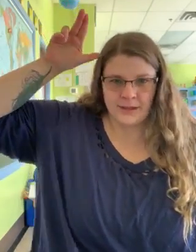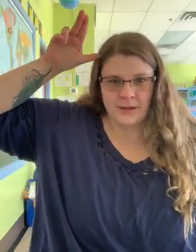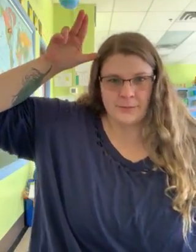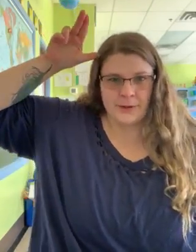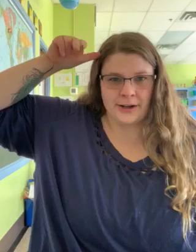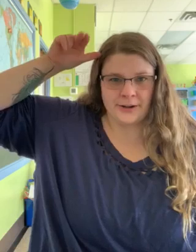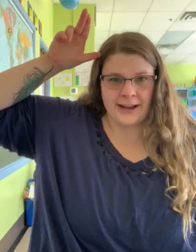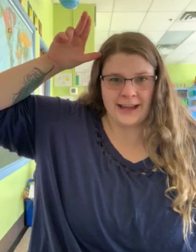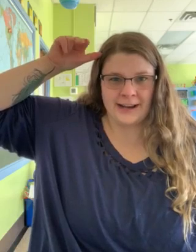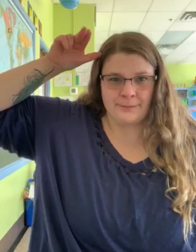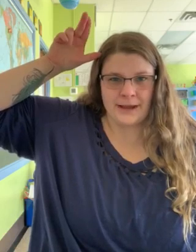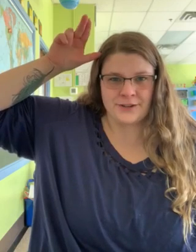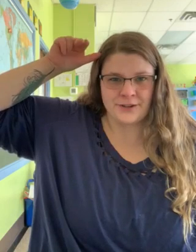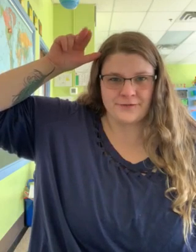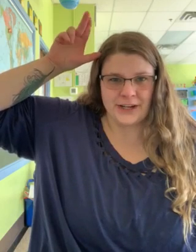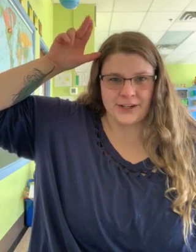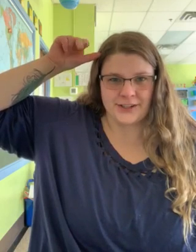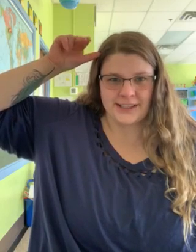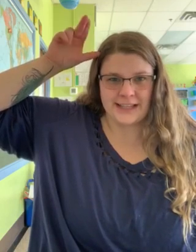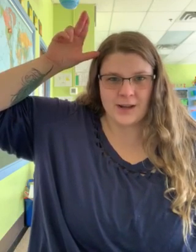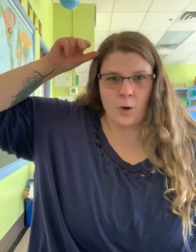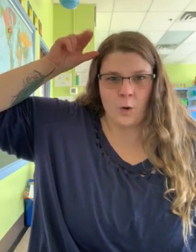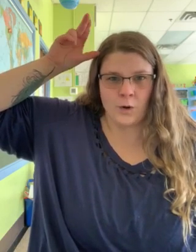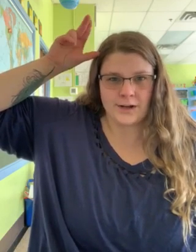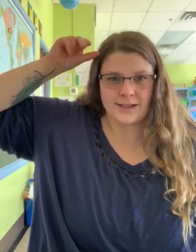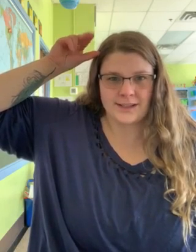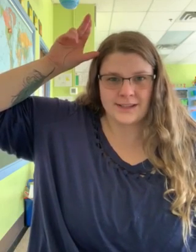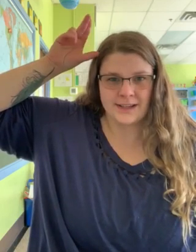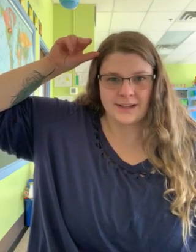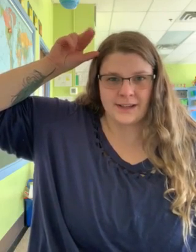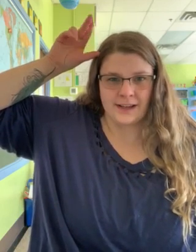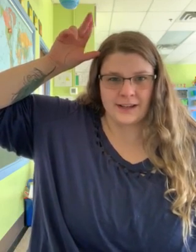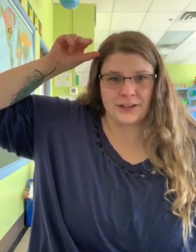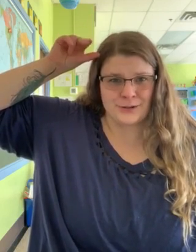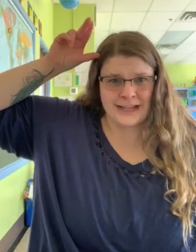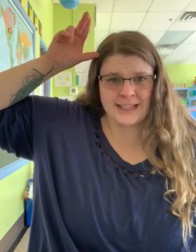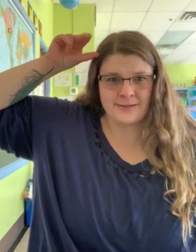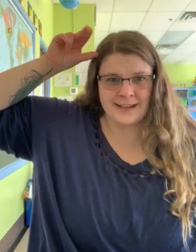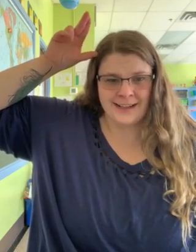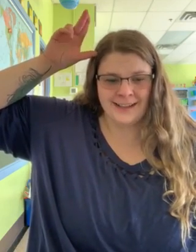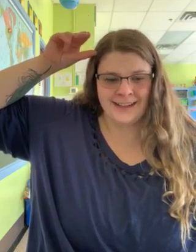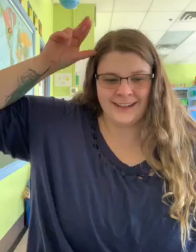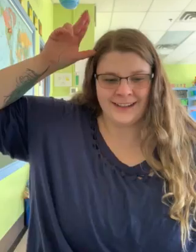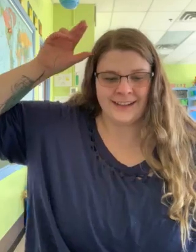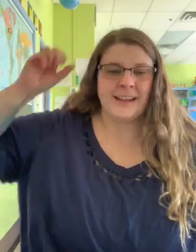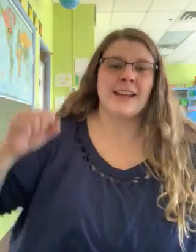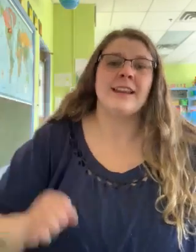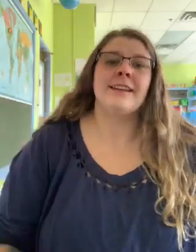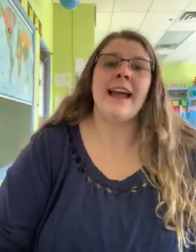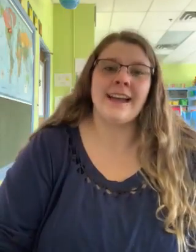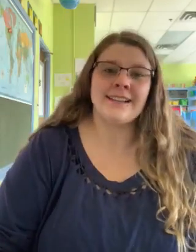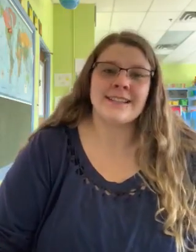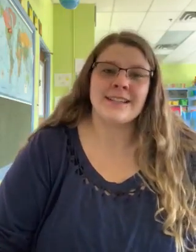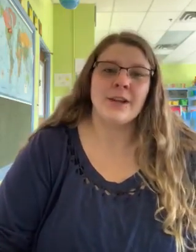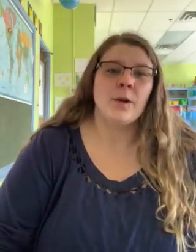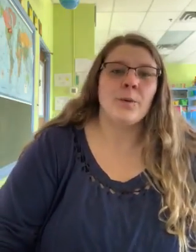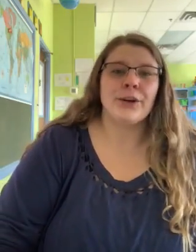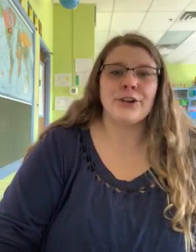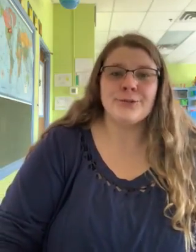put it on your head and bend your fingers. That's horse. Can you guys do it? Next we're gonna do